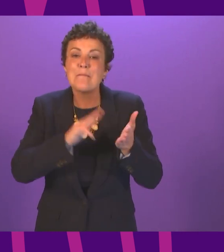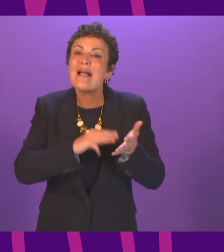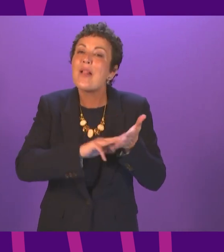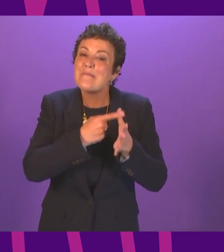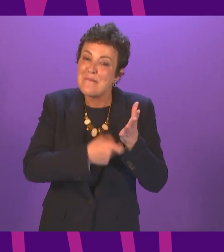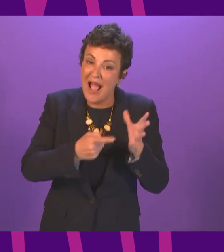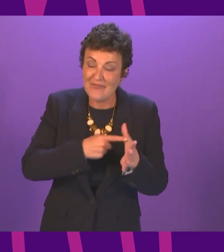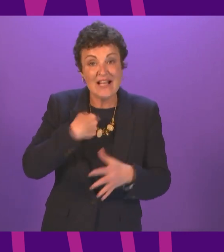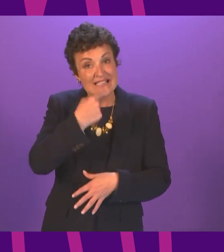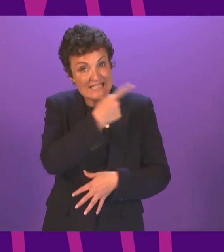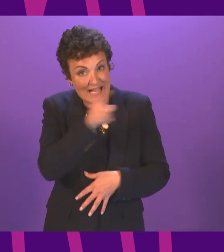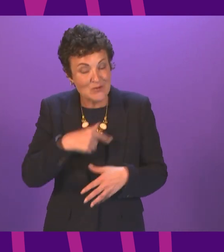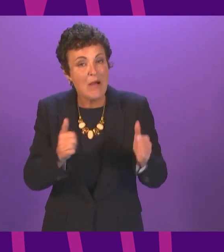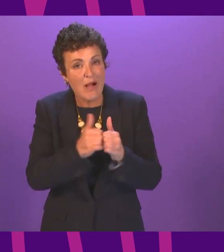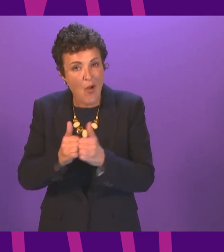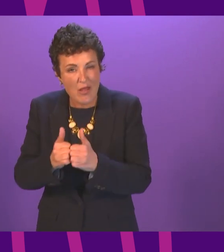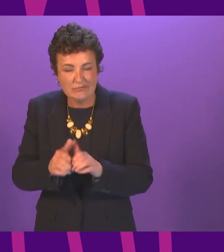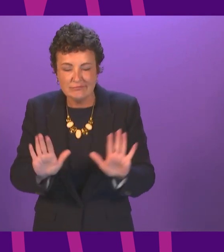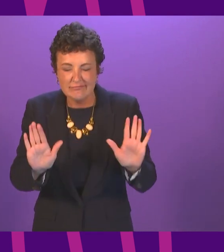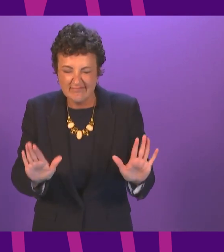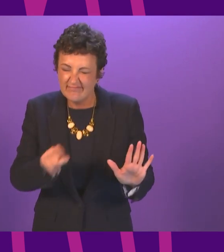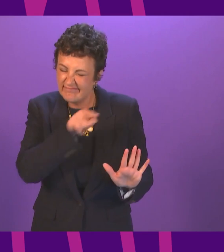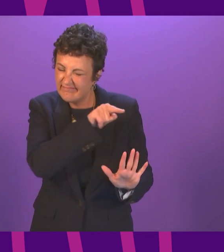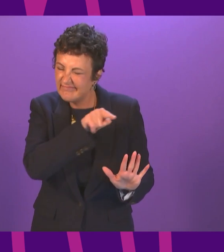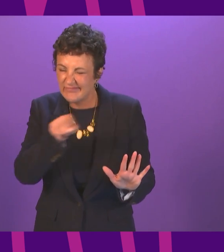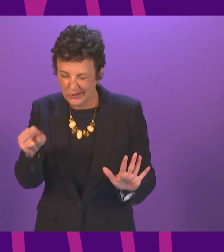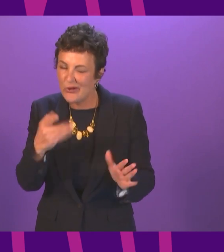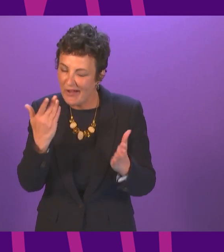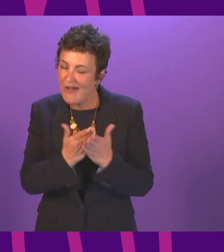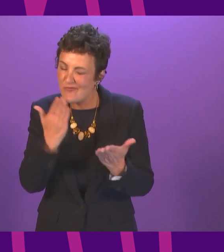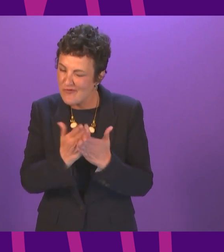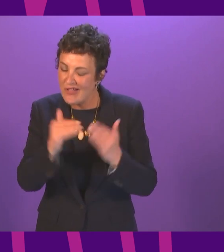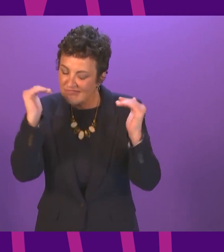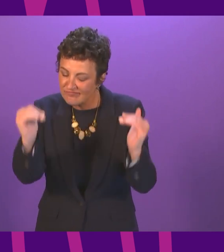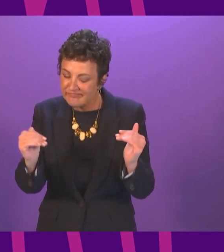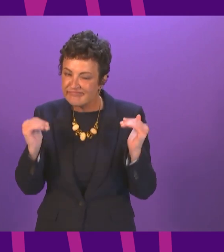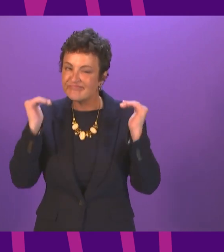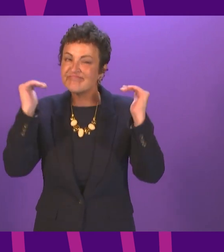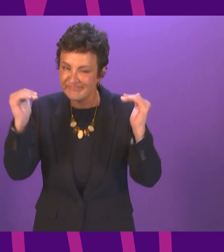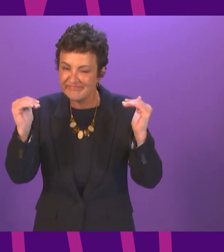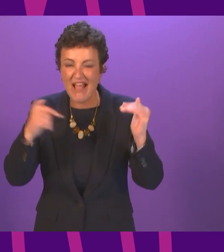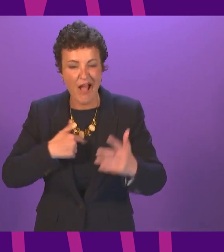Marra and say to my colleagues that this has raised the bar for all of us and I very much look forward to